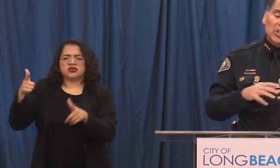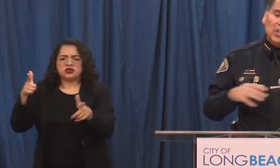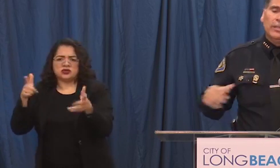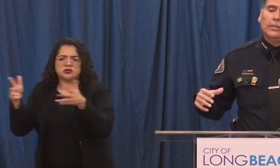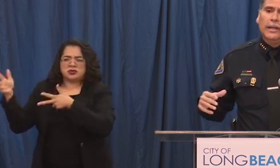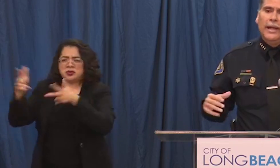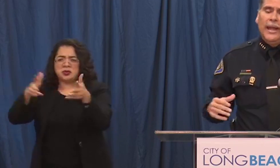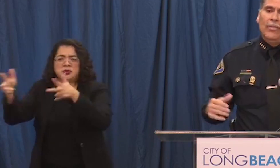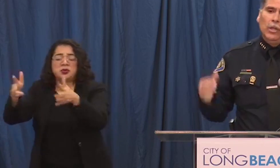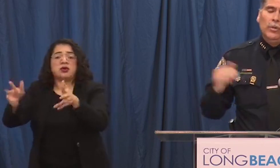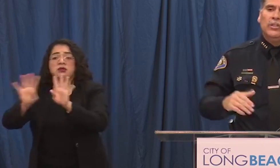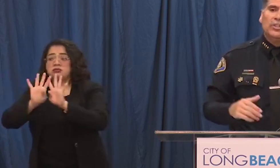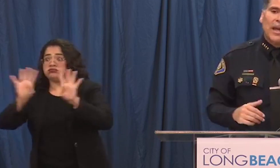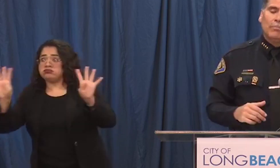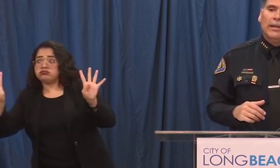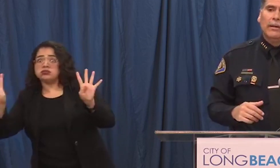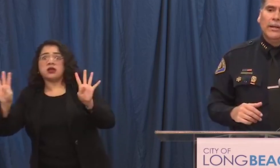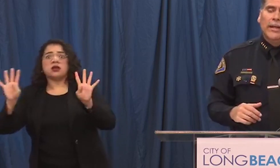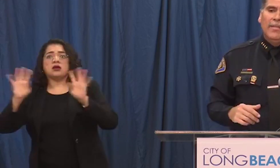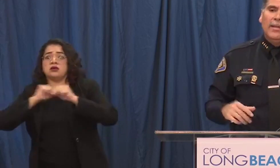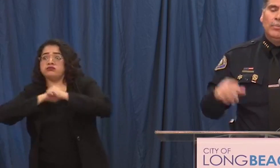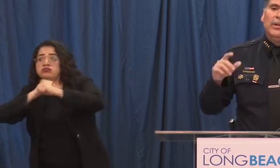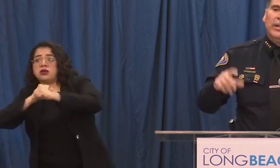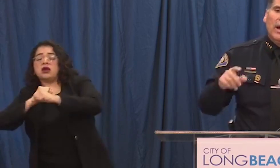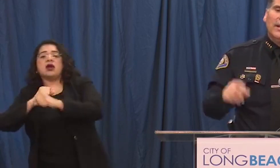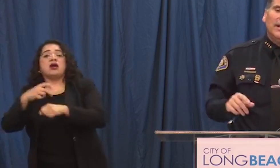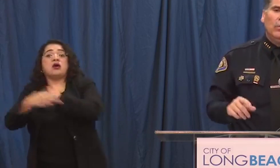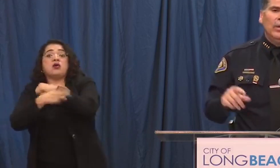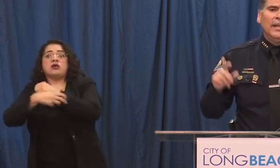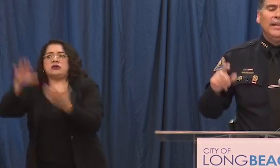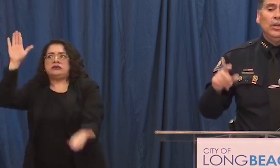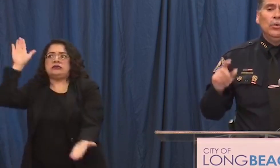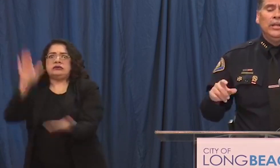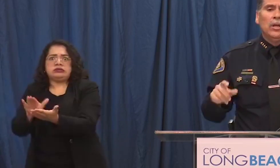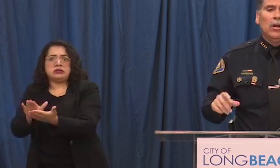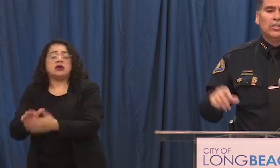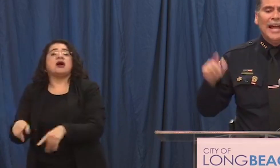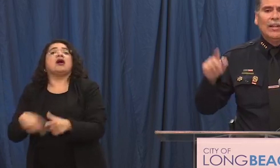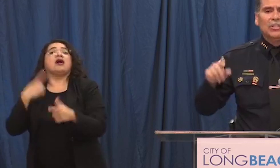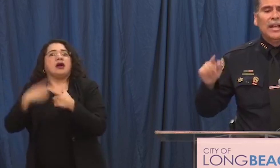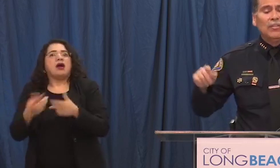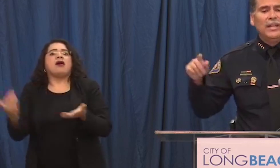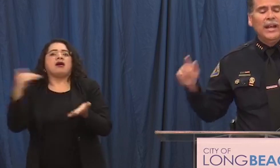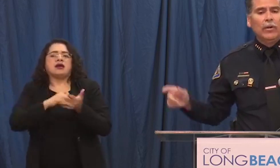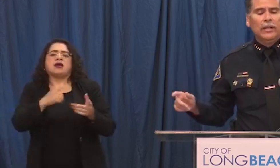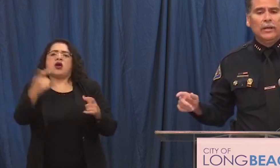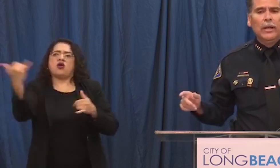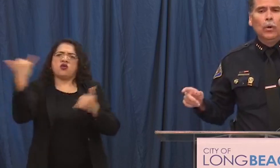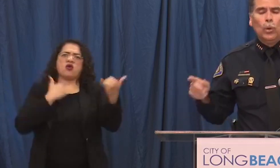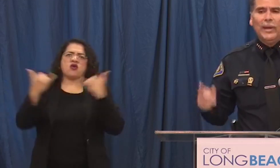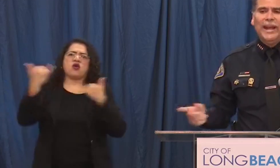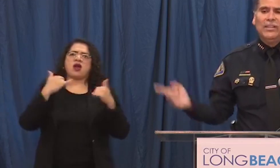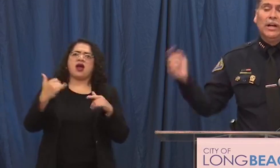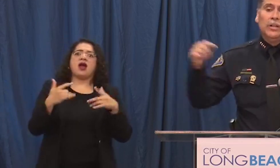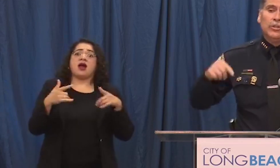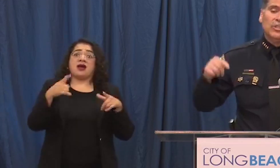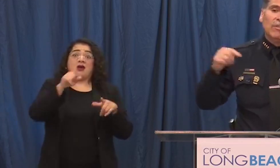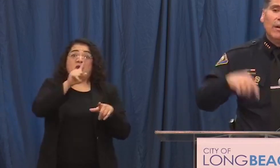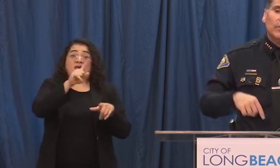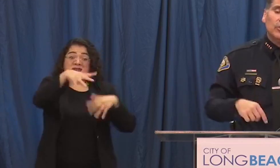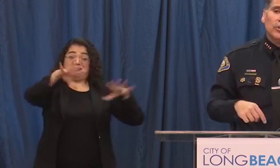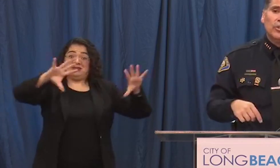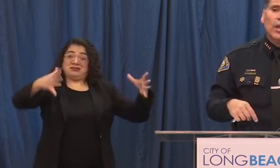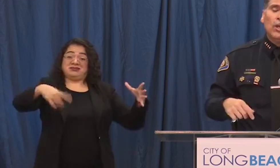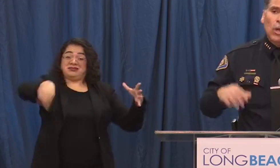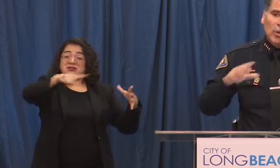created a shield and the looting stopped there and then periodically we were getting looting calls outside of the area where we had the hundreds